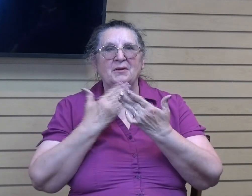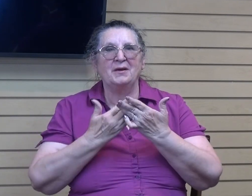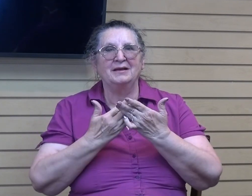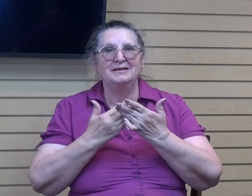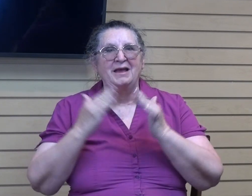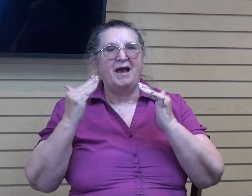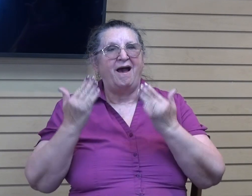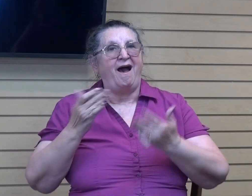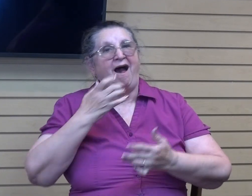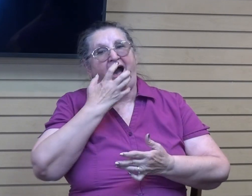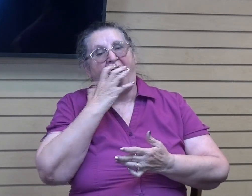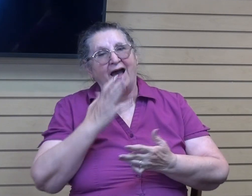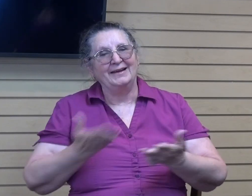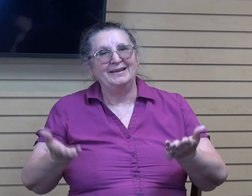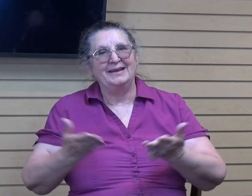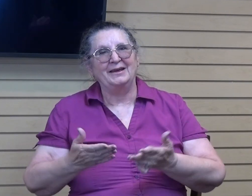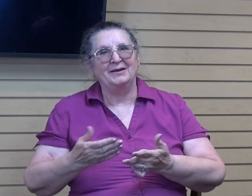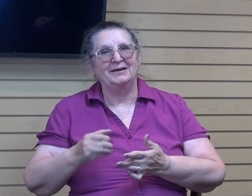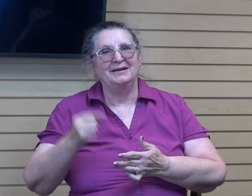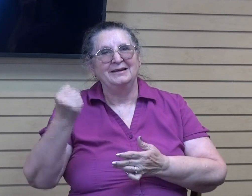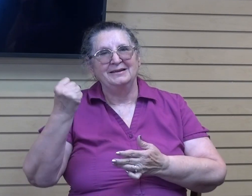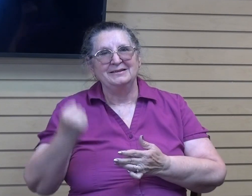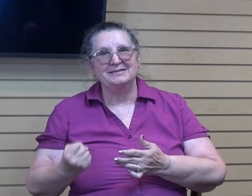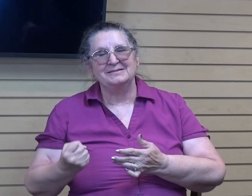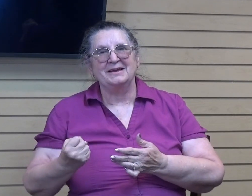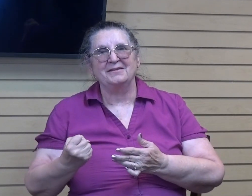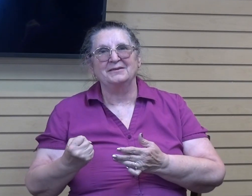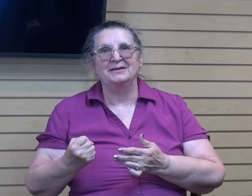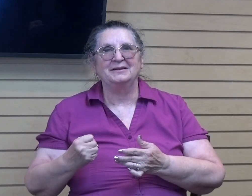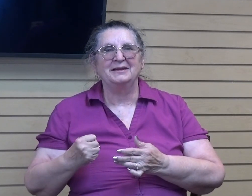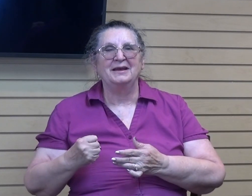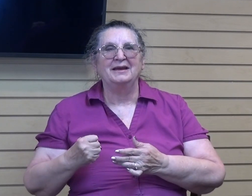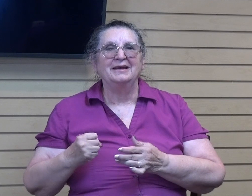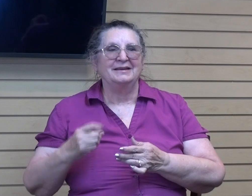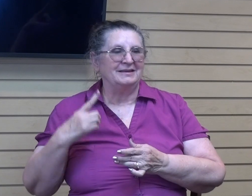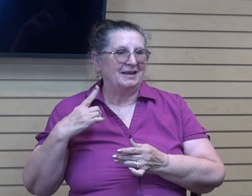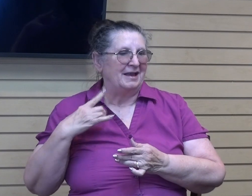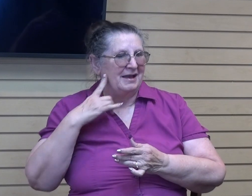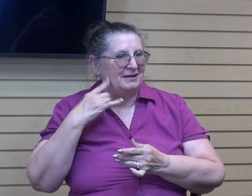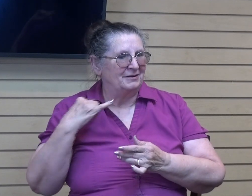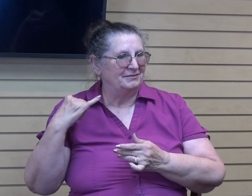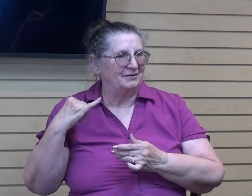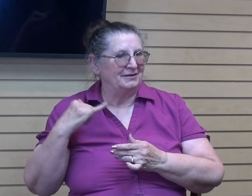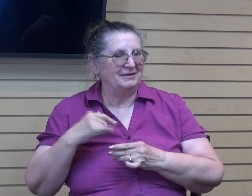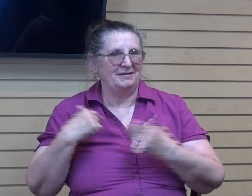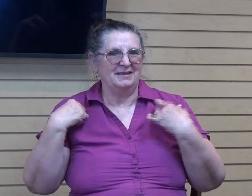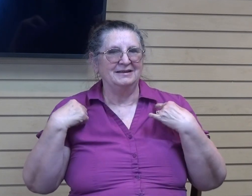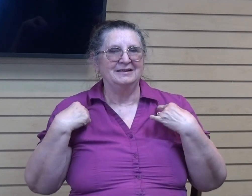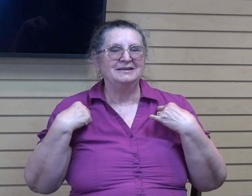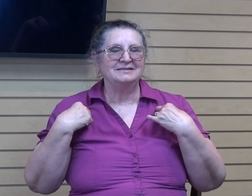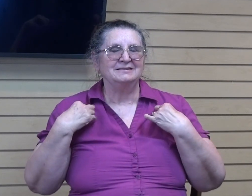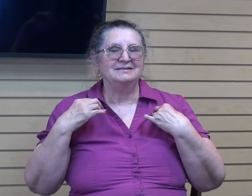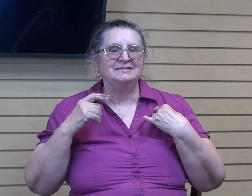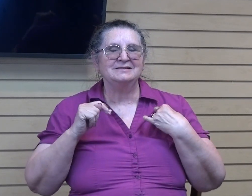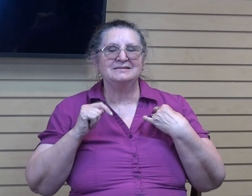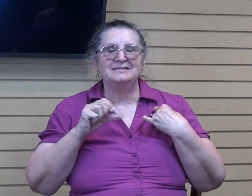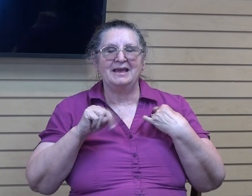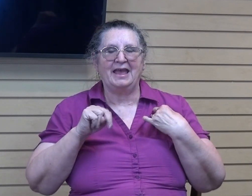California hence the tank top. So but let's pray before we begin. Dear Heavenly Father we just thank you so much for your word. We just thank you